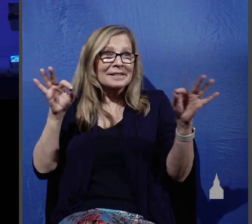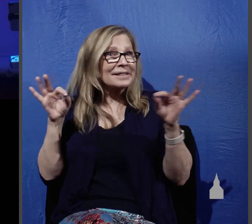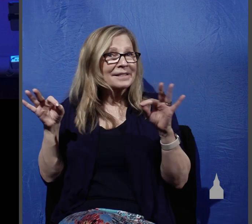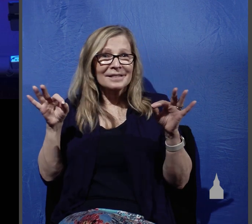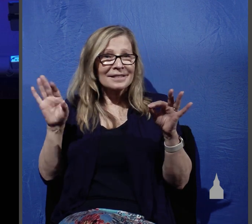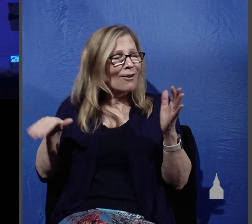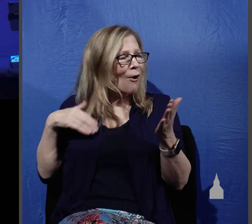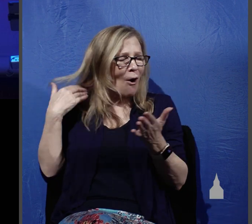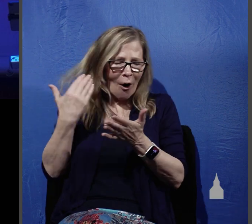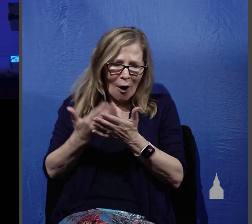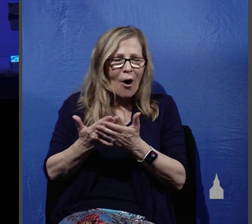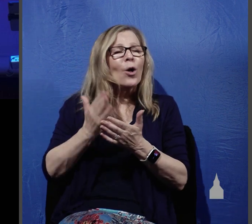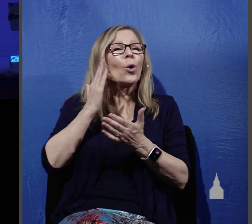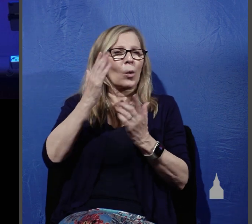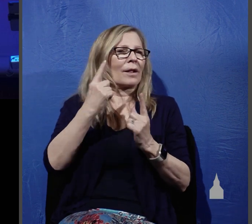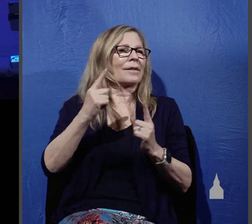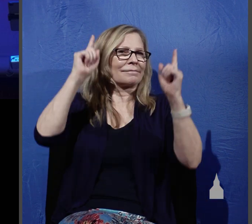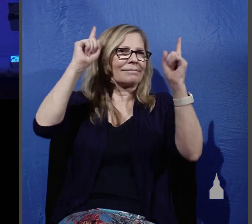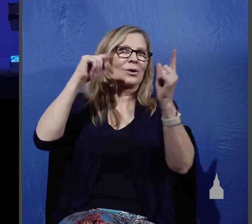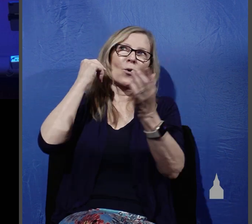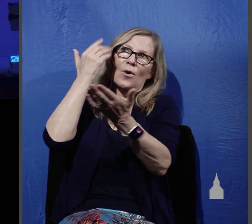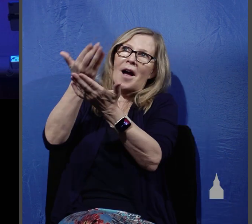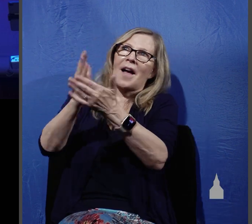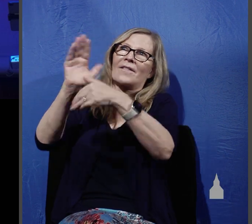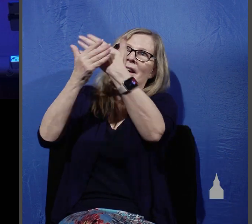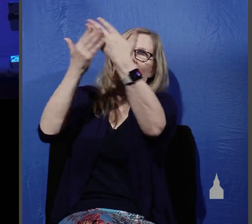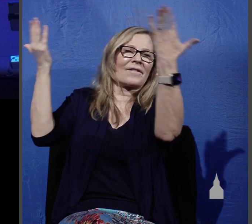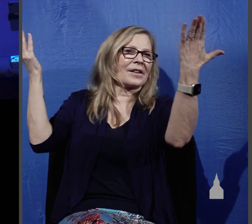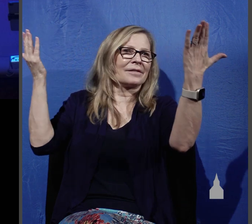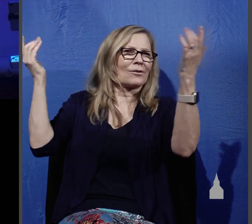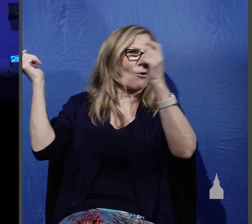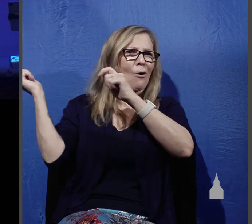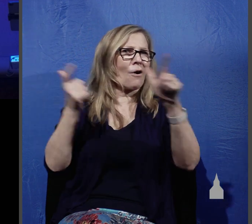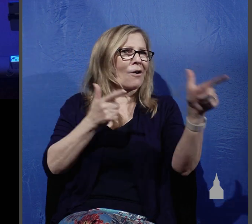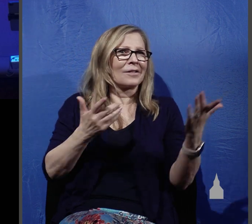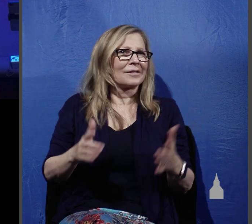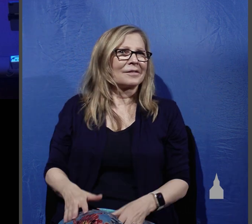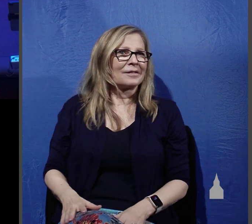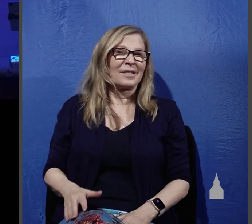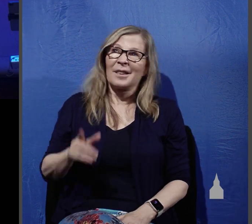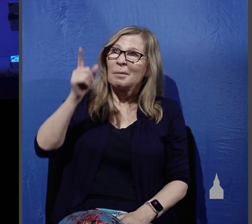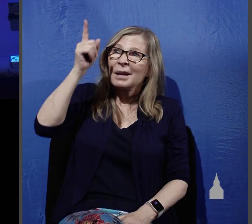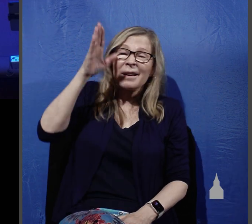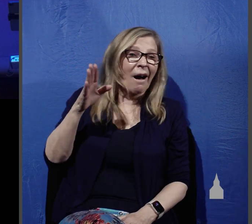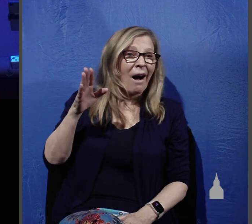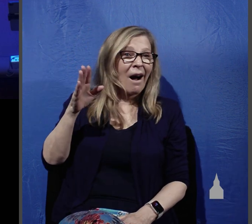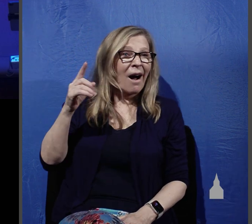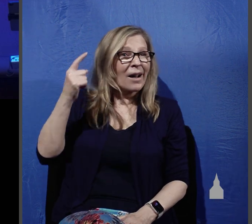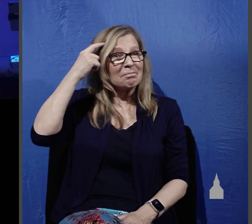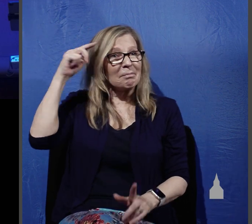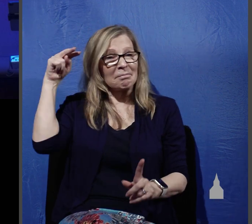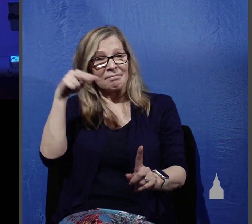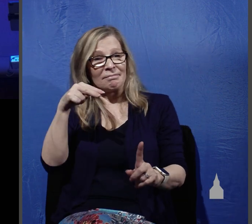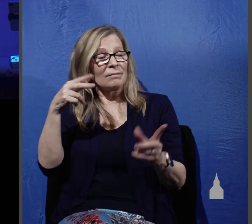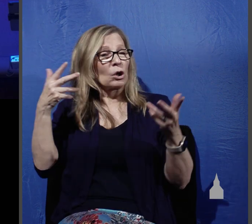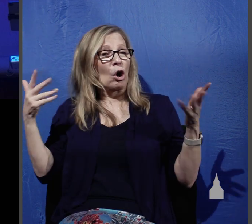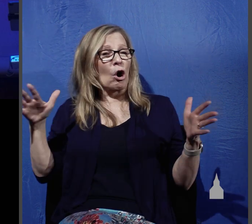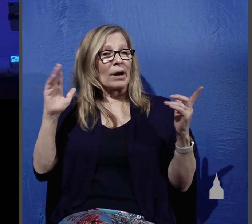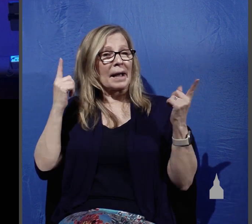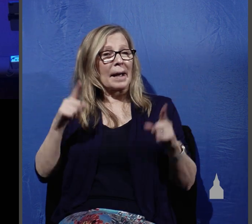reveal will make it to heaven all will be glorified as far as God is concerned it's already happened without exception but